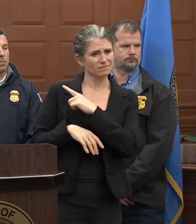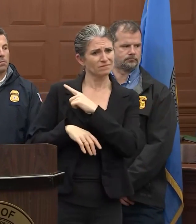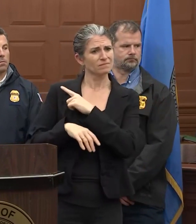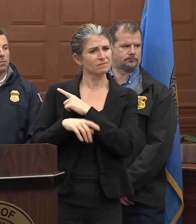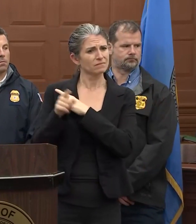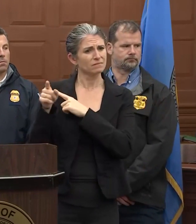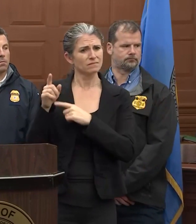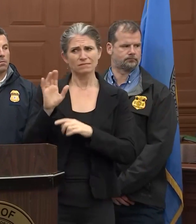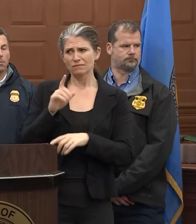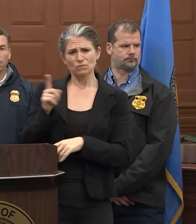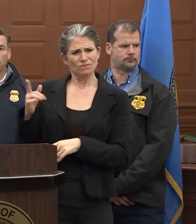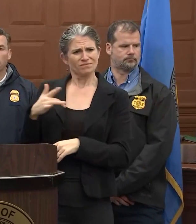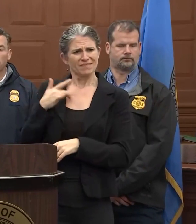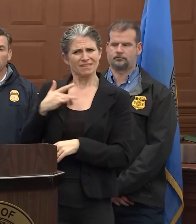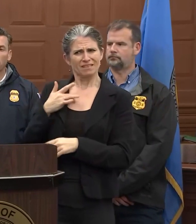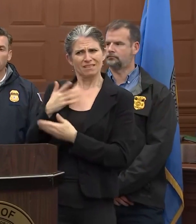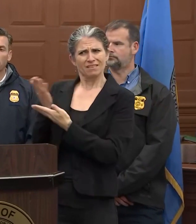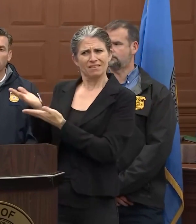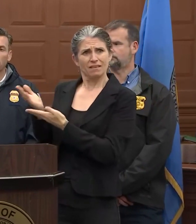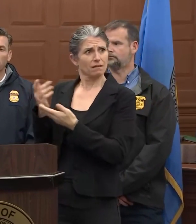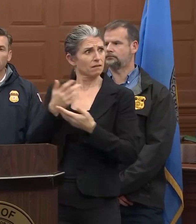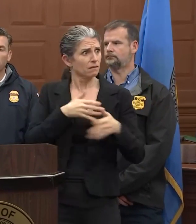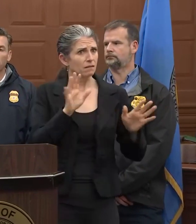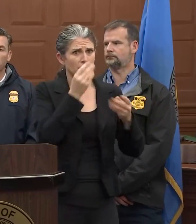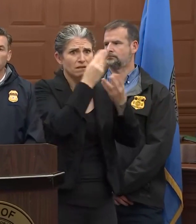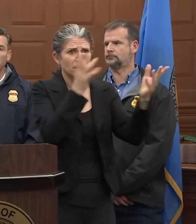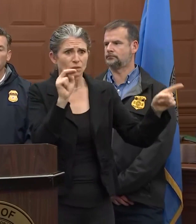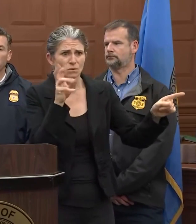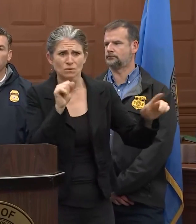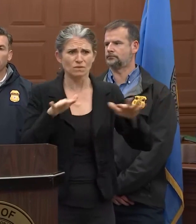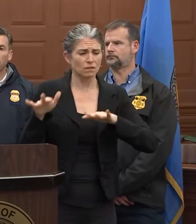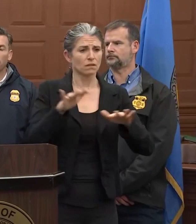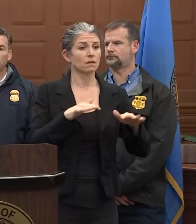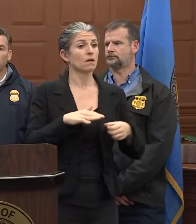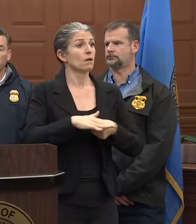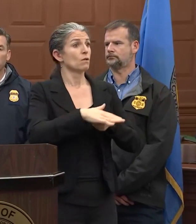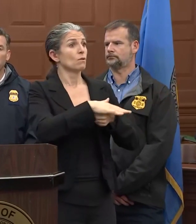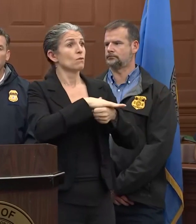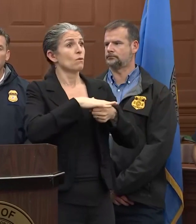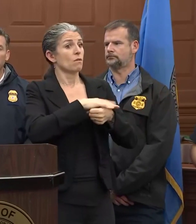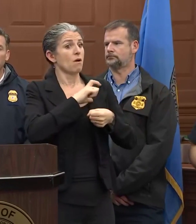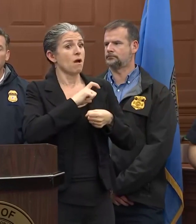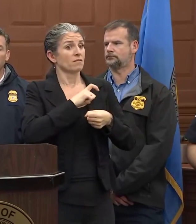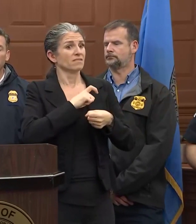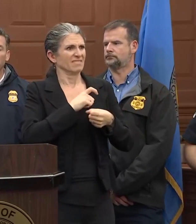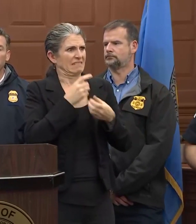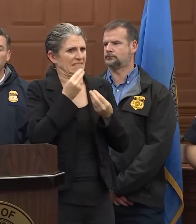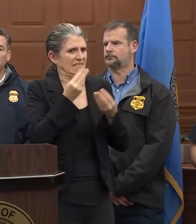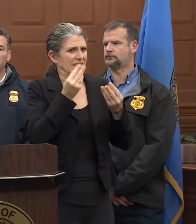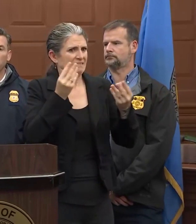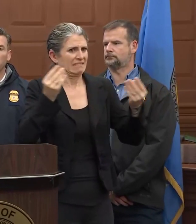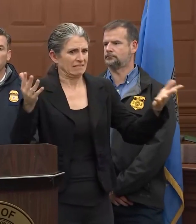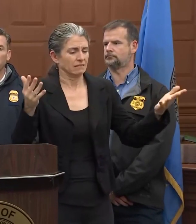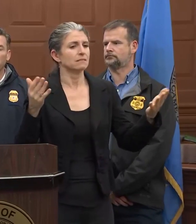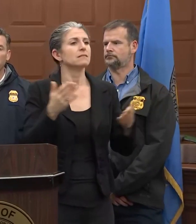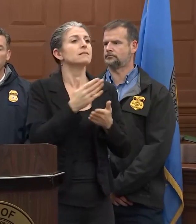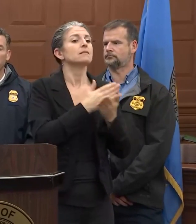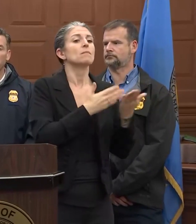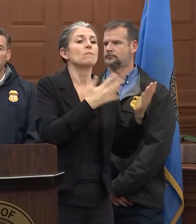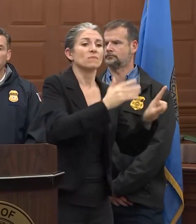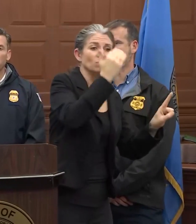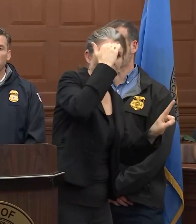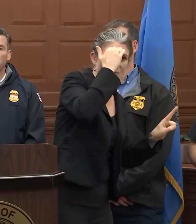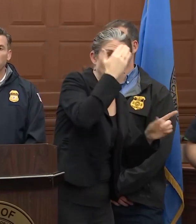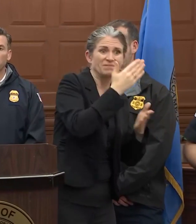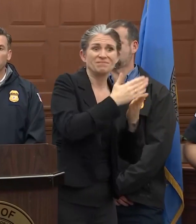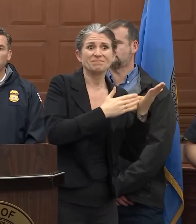Sure. So our officers are being notified now as we speak. Some know, obviously, sooner than others, there are many that are still home.